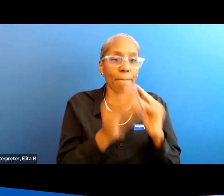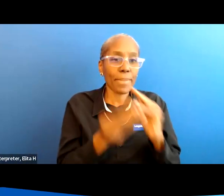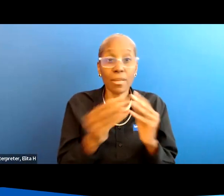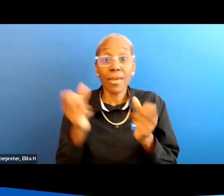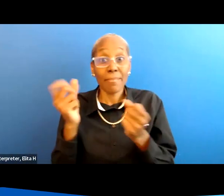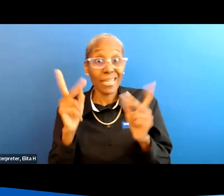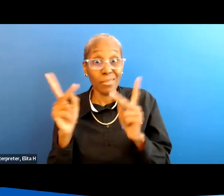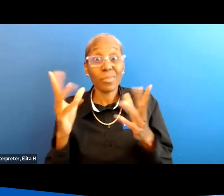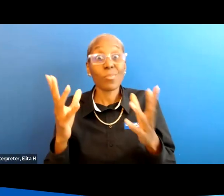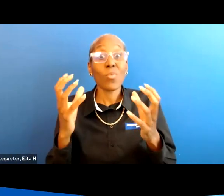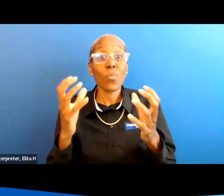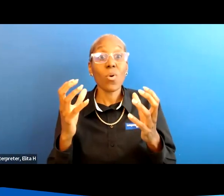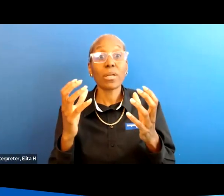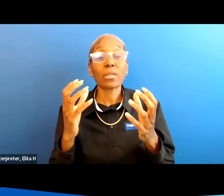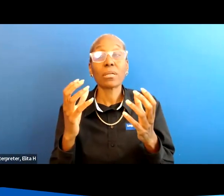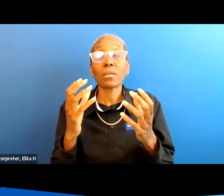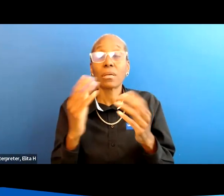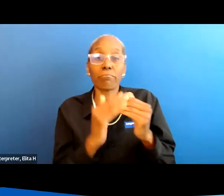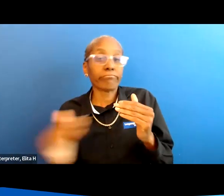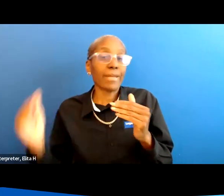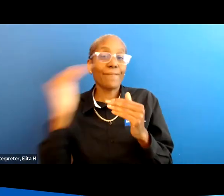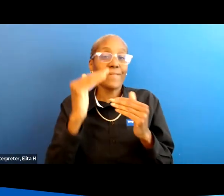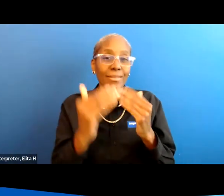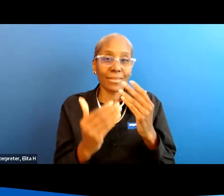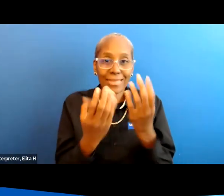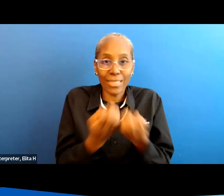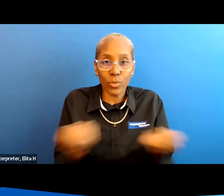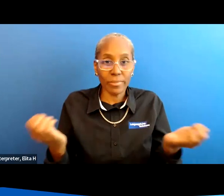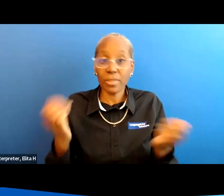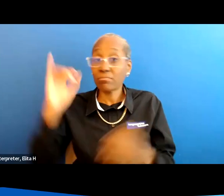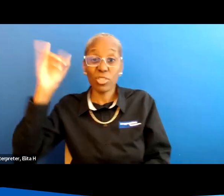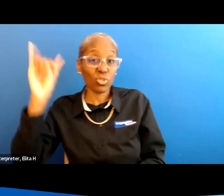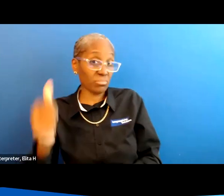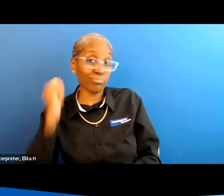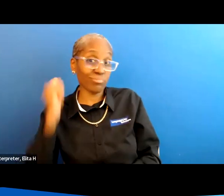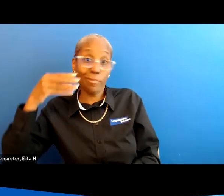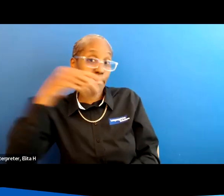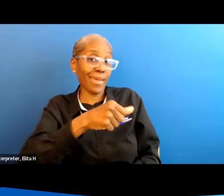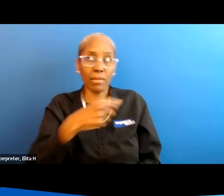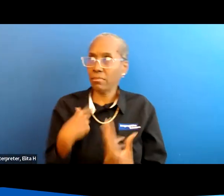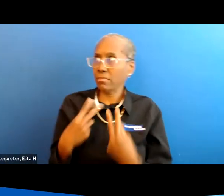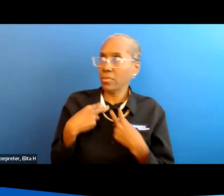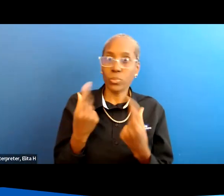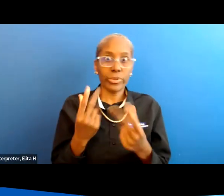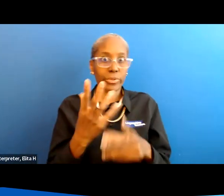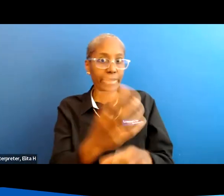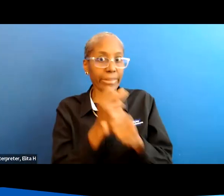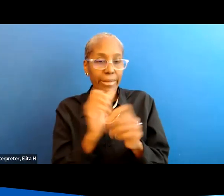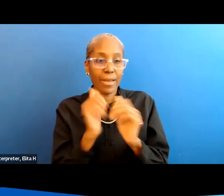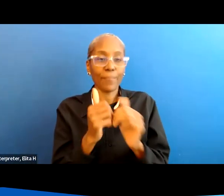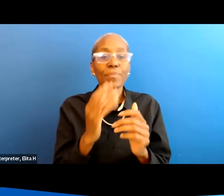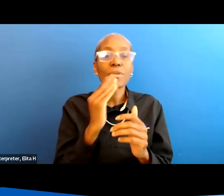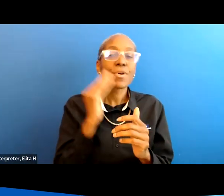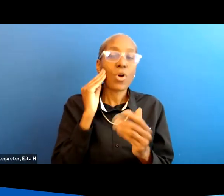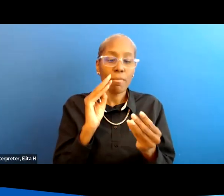of people want a lot of this advanced advanced equipment and insurance won't pay for it what do i do how do i get it home